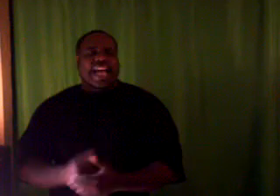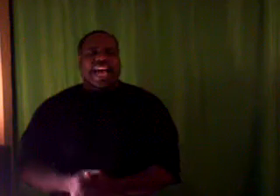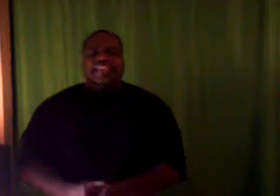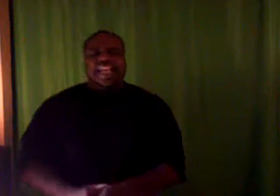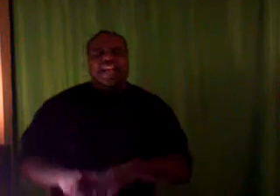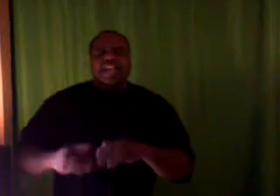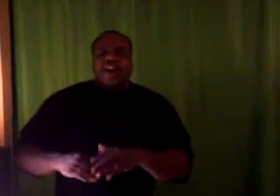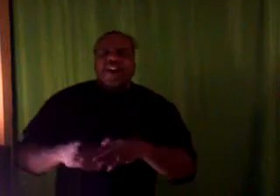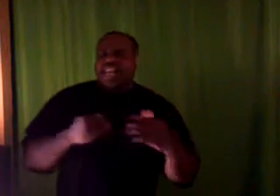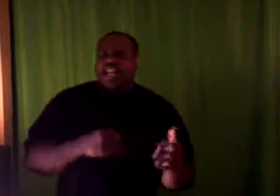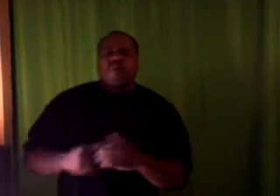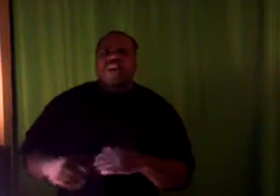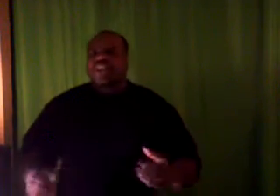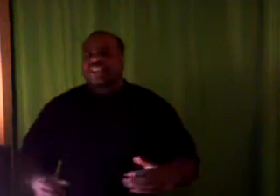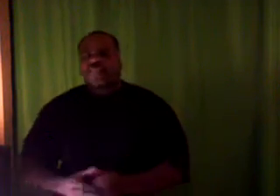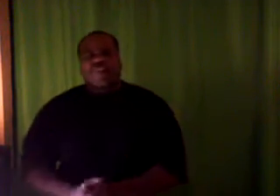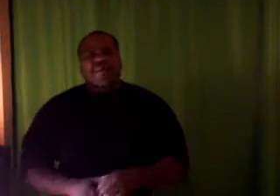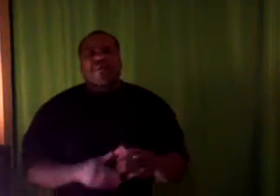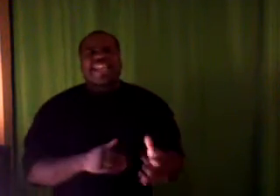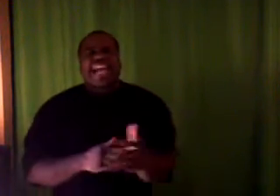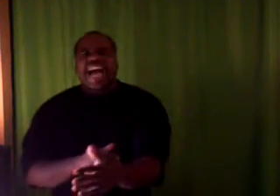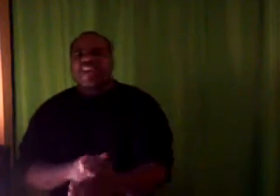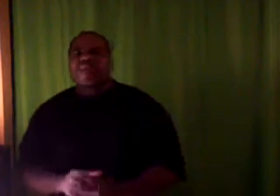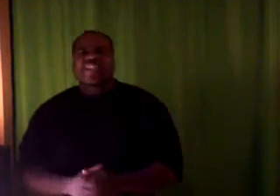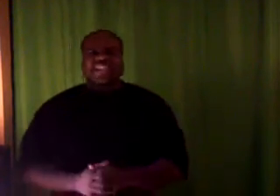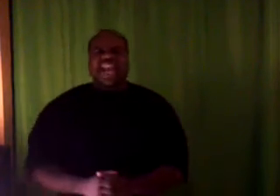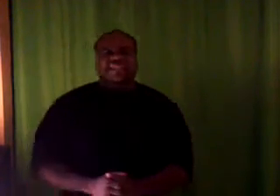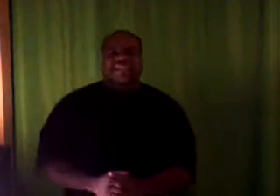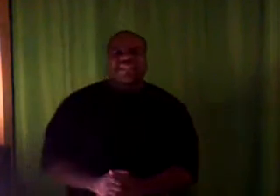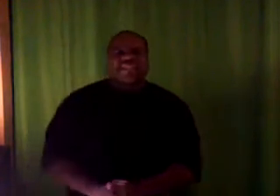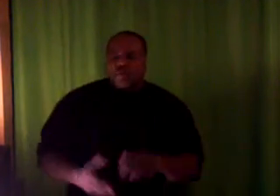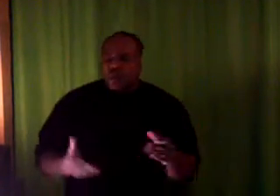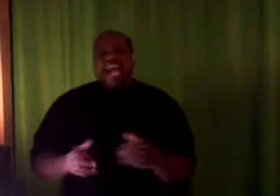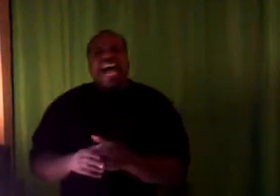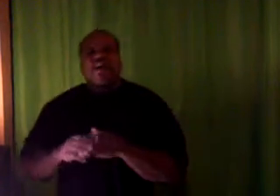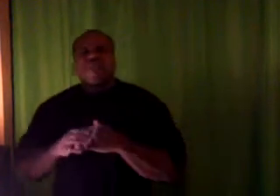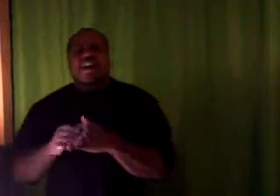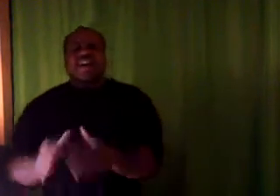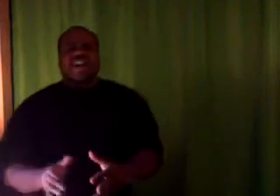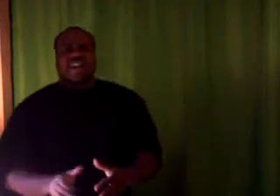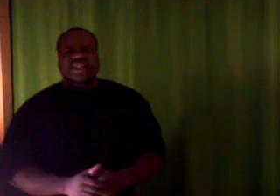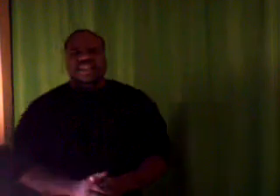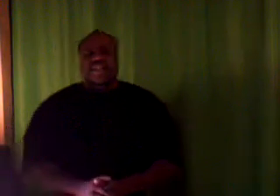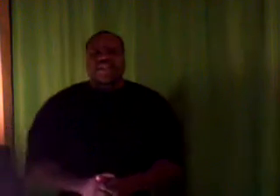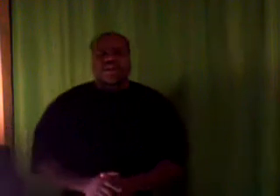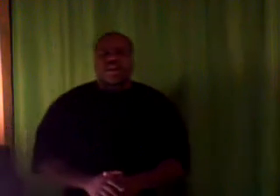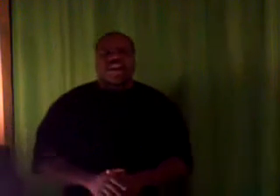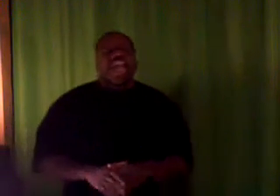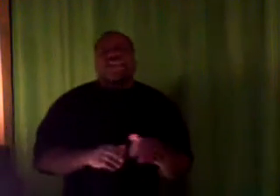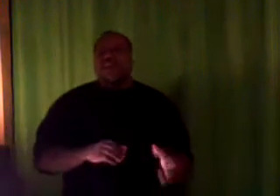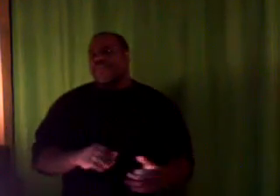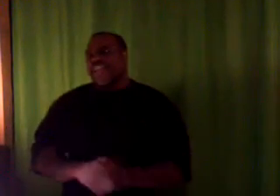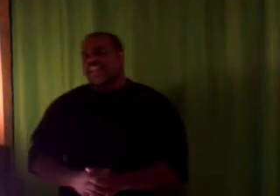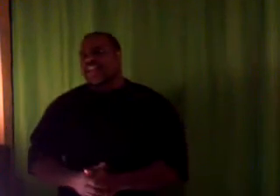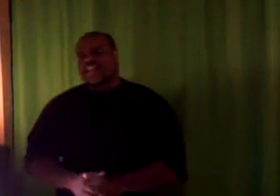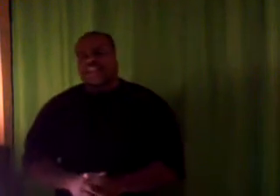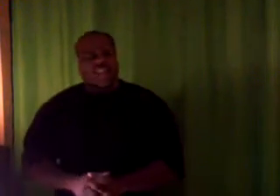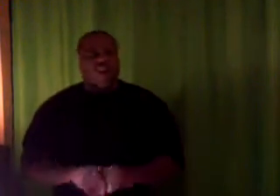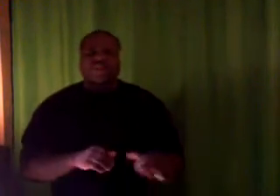side of town. Or nigga, what hood you from? And we dine over this kind of stuff. We dine over a color. know, Eddie Griffin had an old